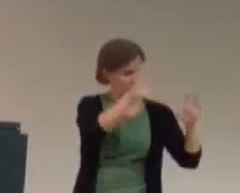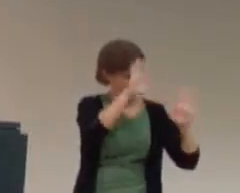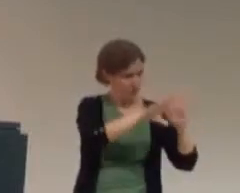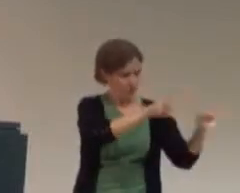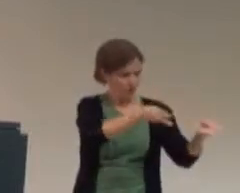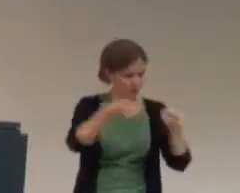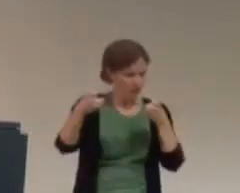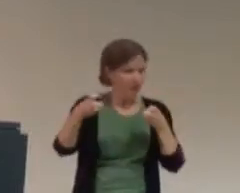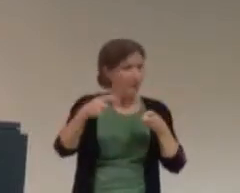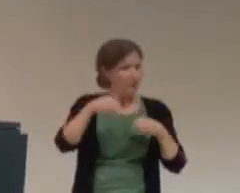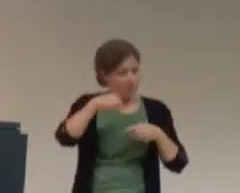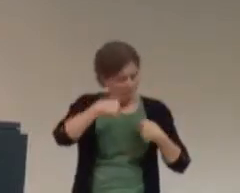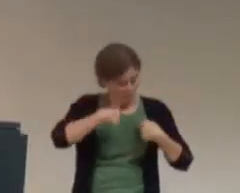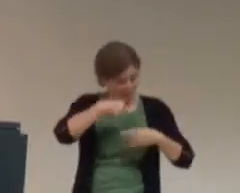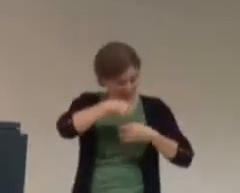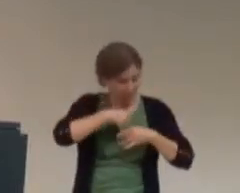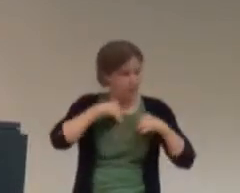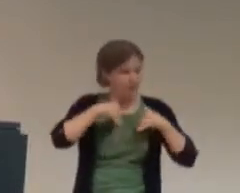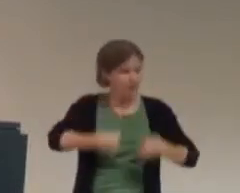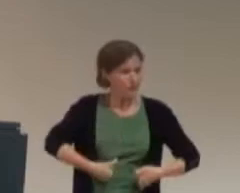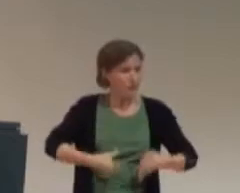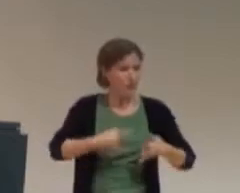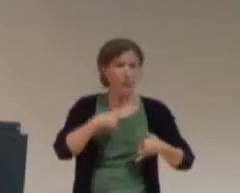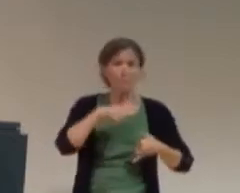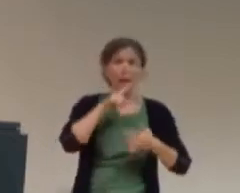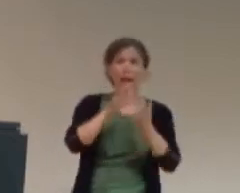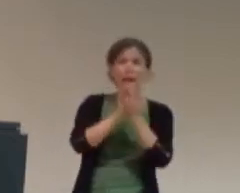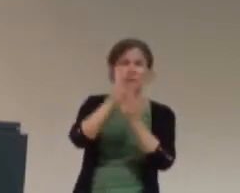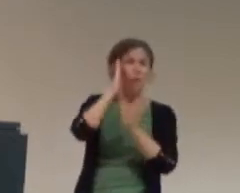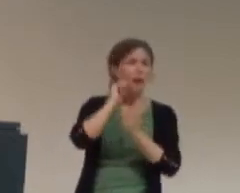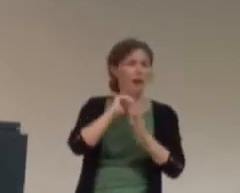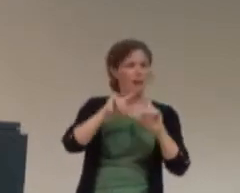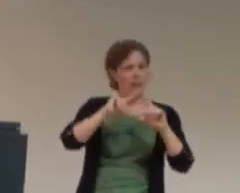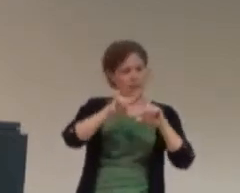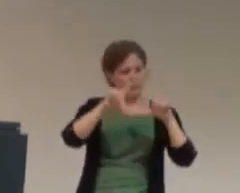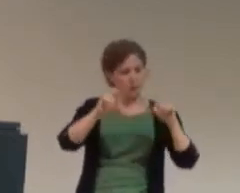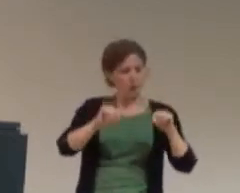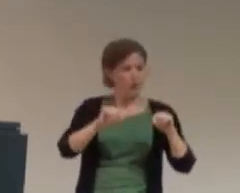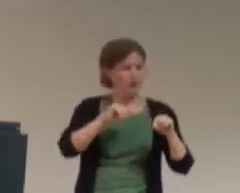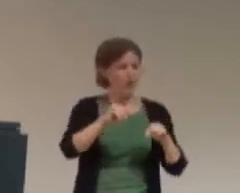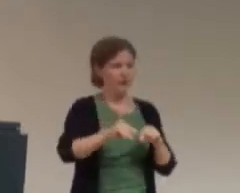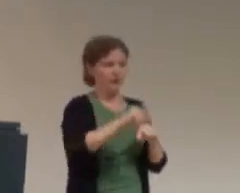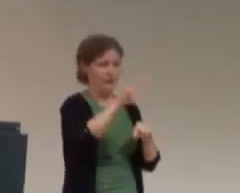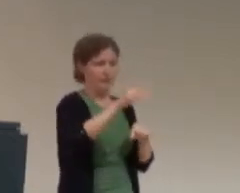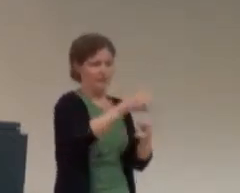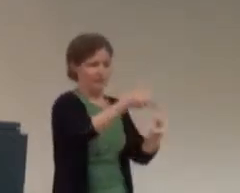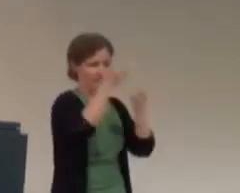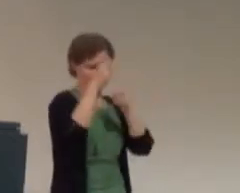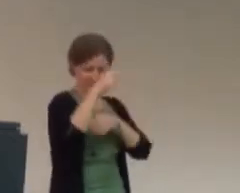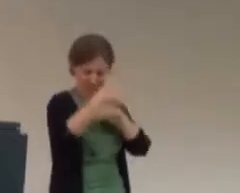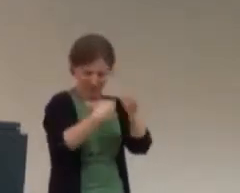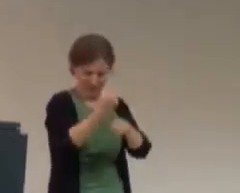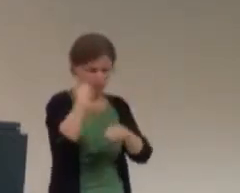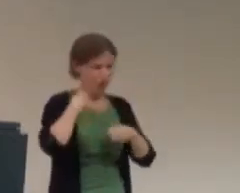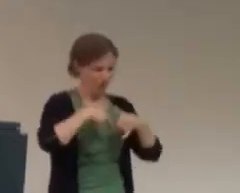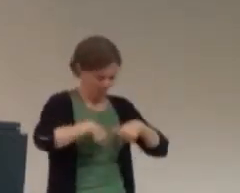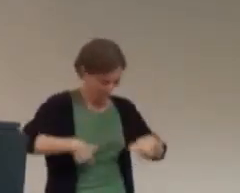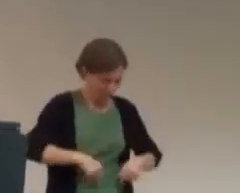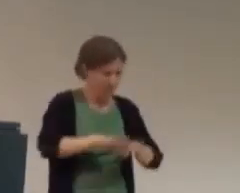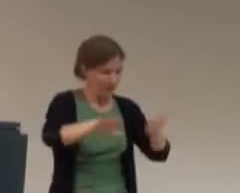article. They didn't even ask me for a headshot. They just figured, this is gonna get clicks. She's in her bathing suit nine years ago. So,